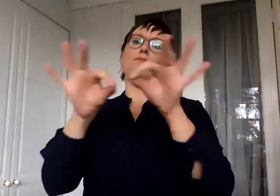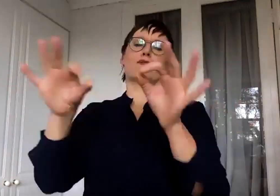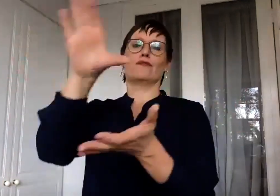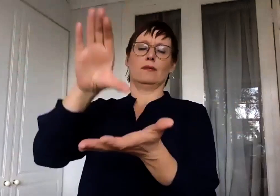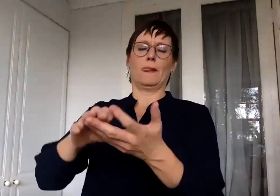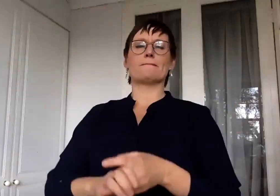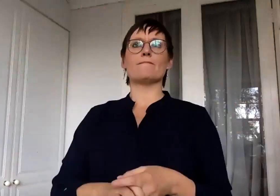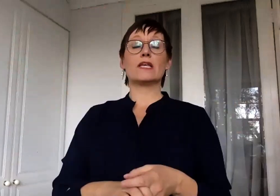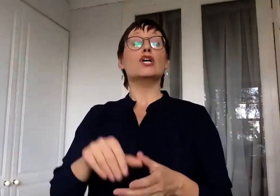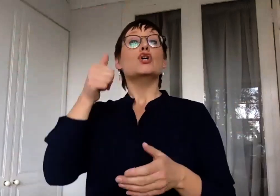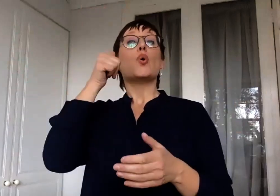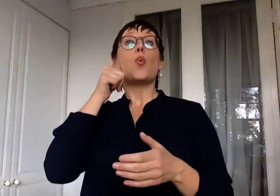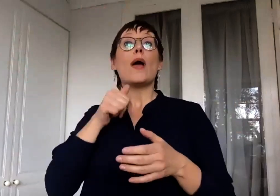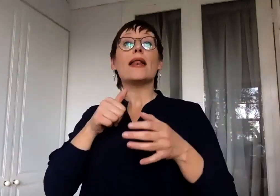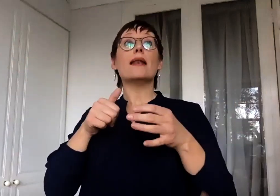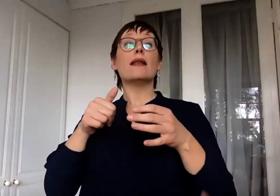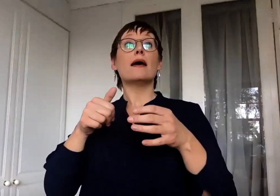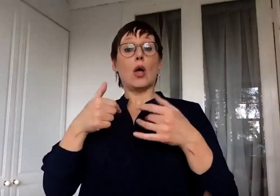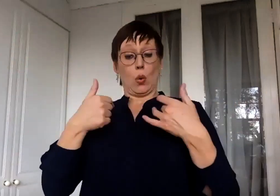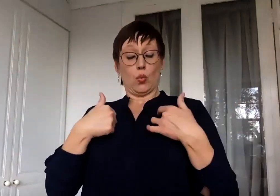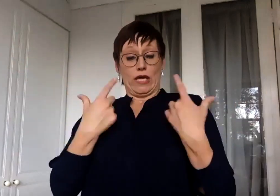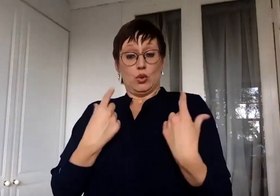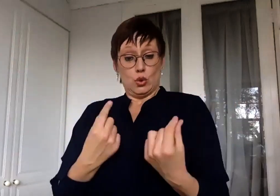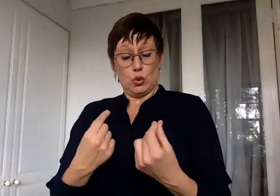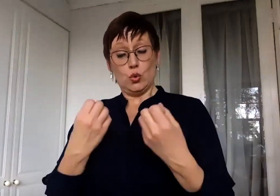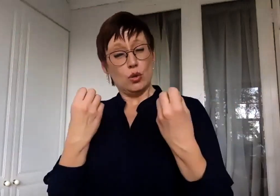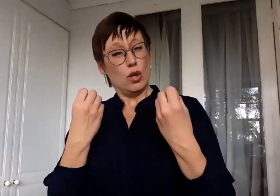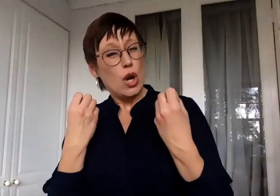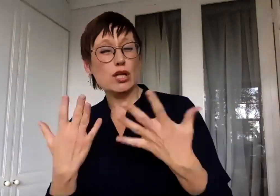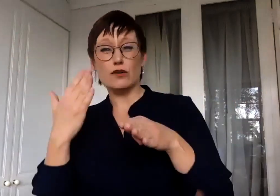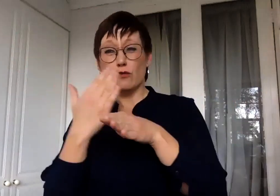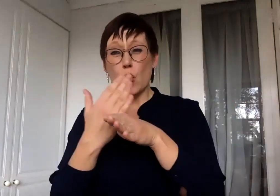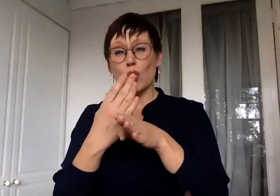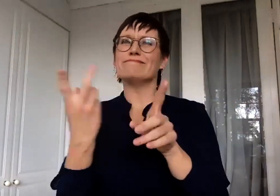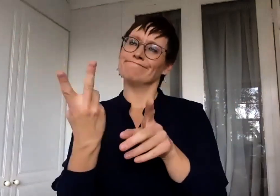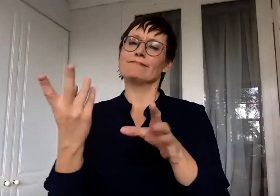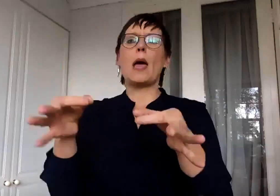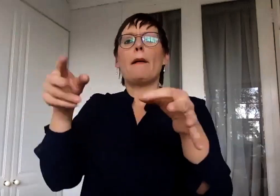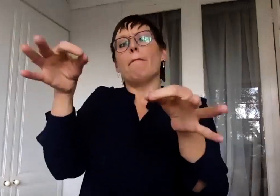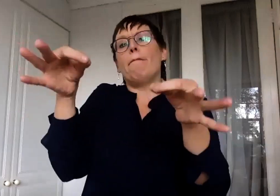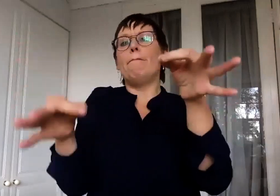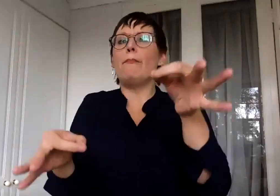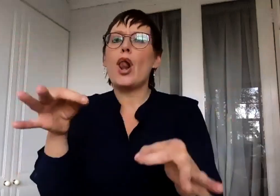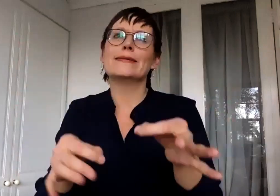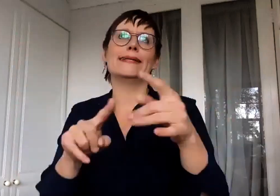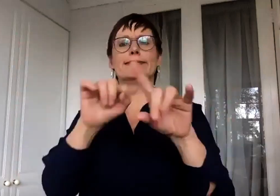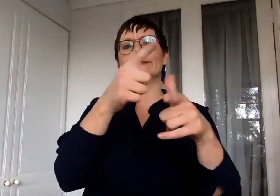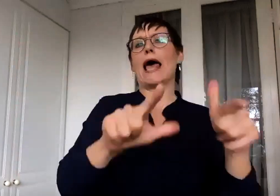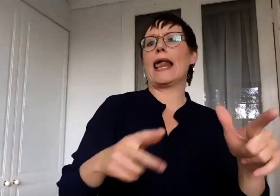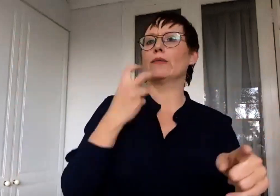I'm not getting involved in the politics. And so because disability and language and hearing aids and cochlear implants and sign language is so